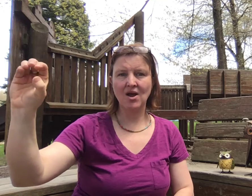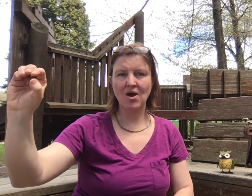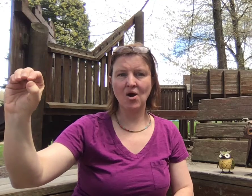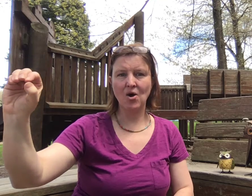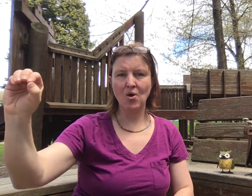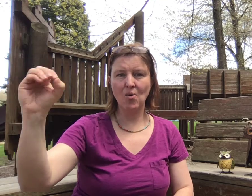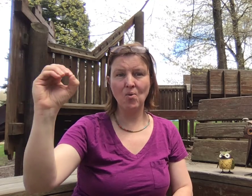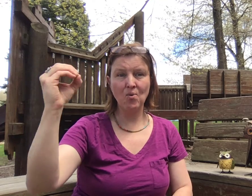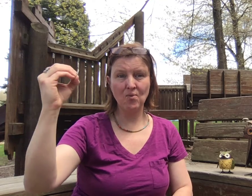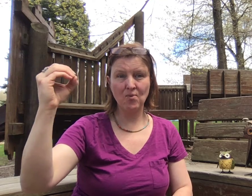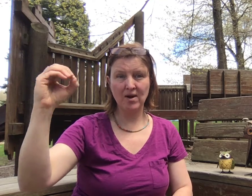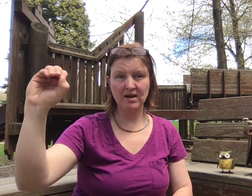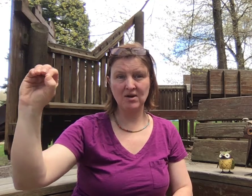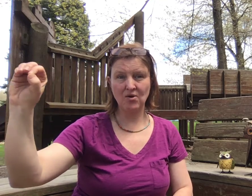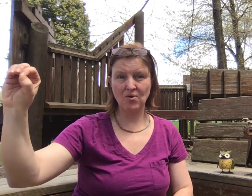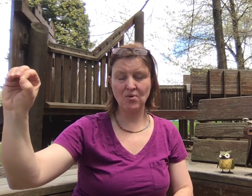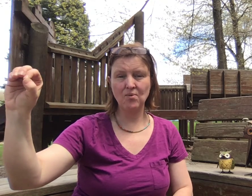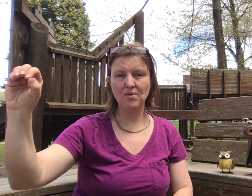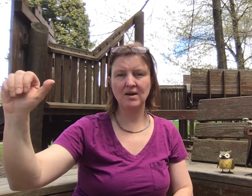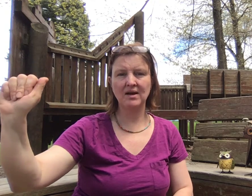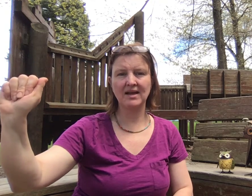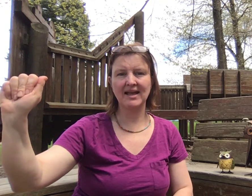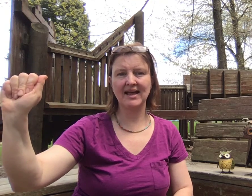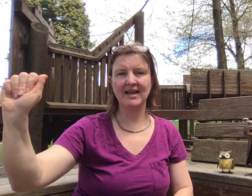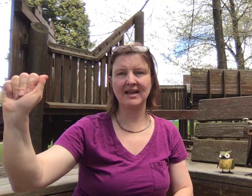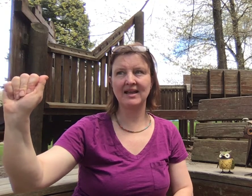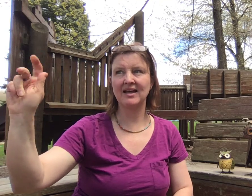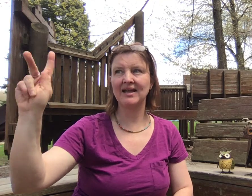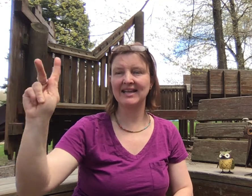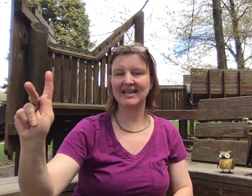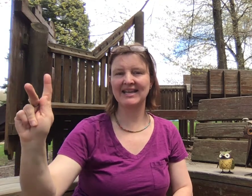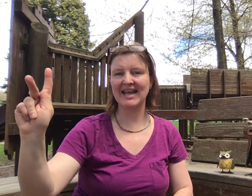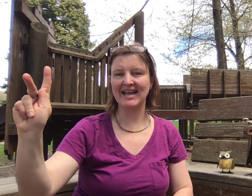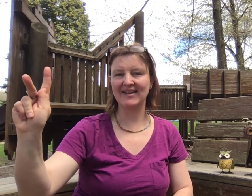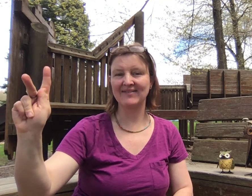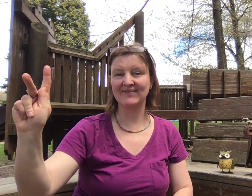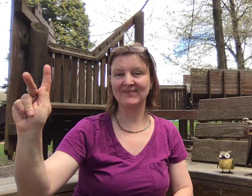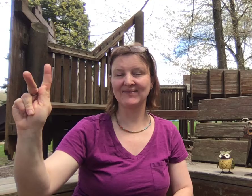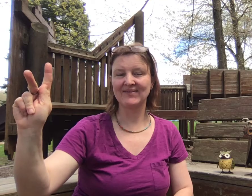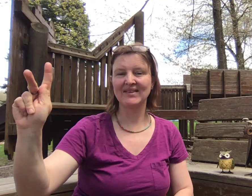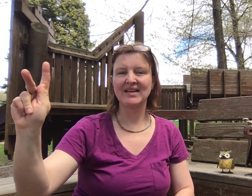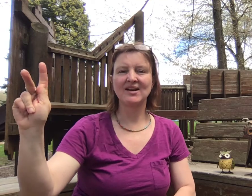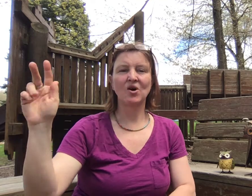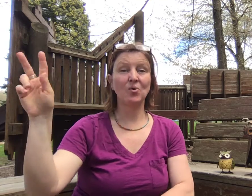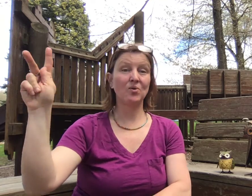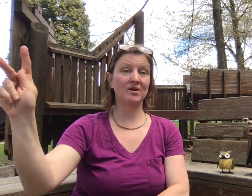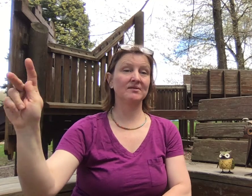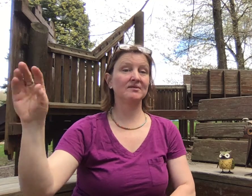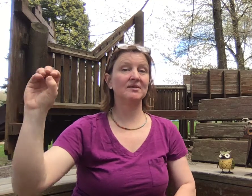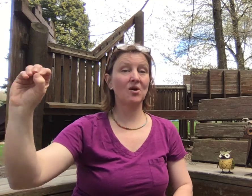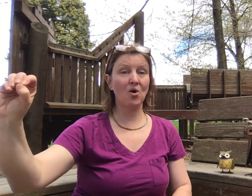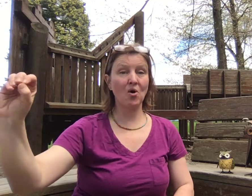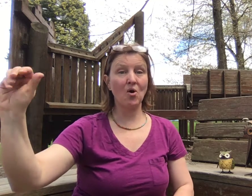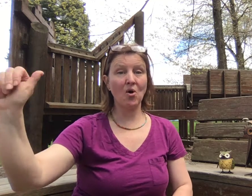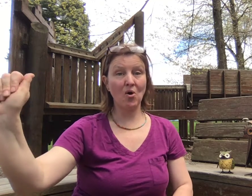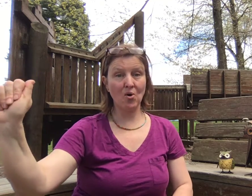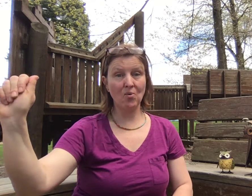O-O-A-K. Oak. Oak